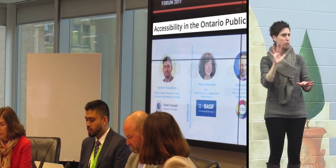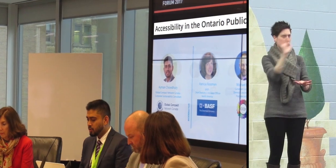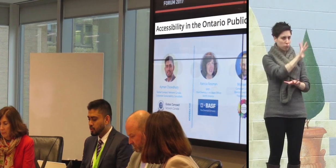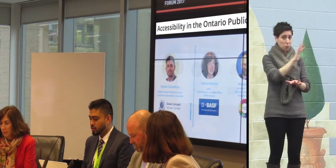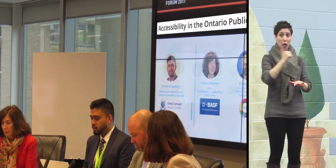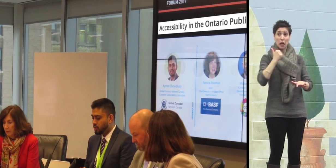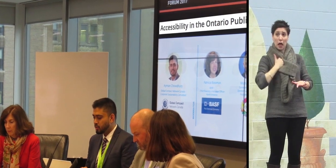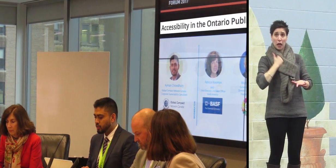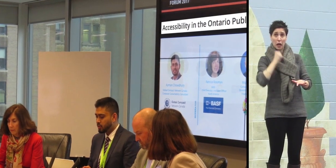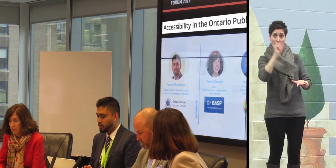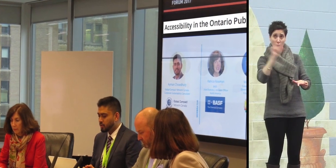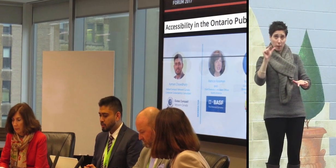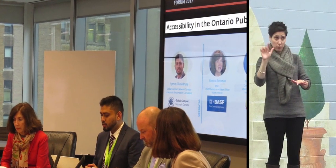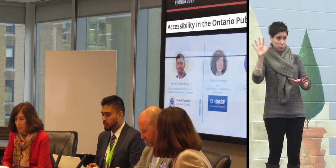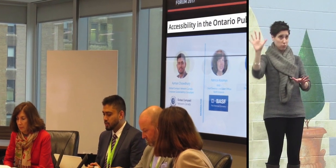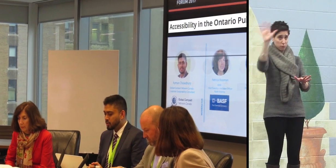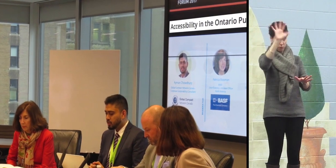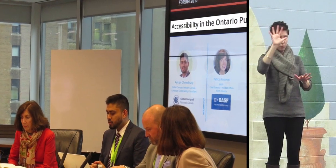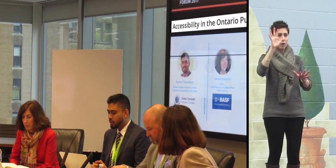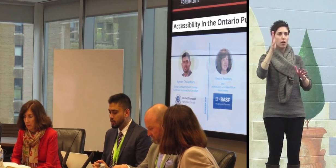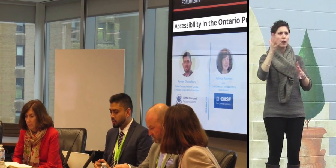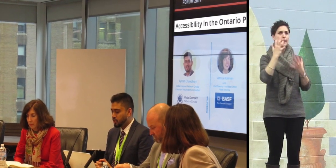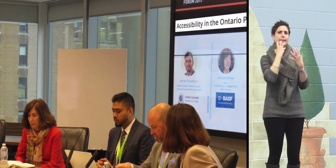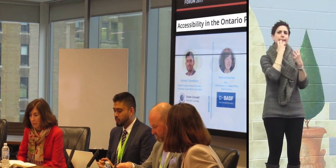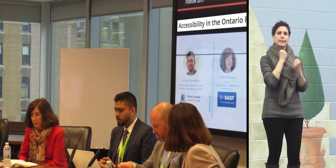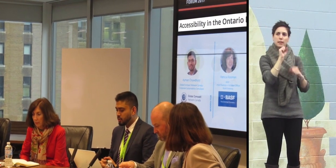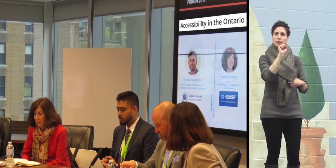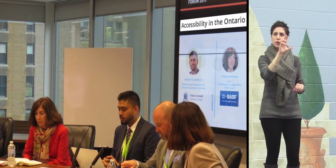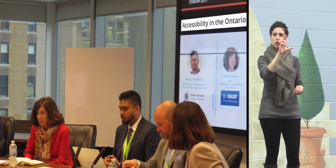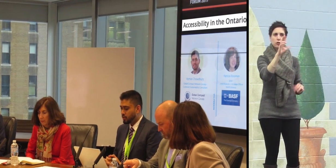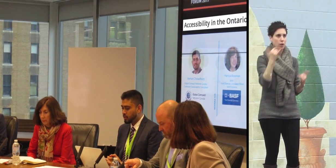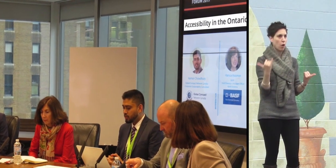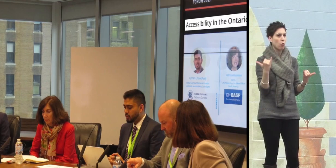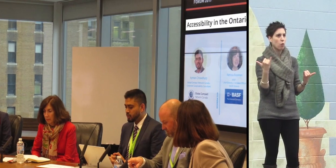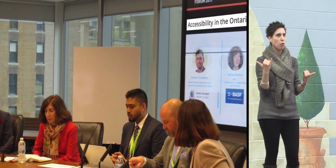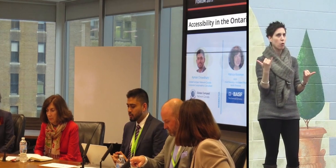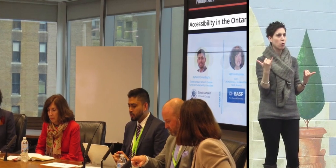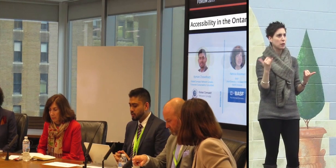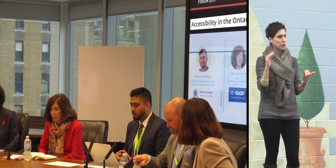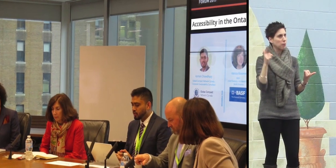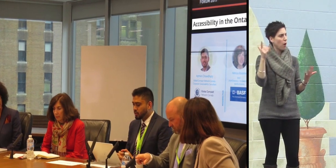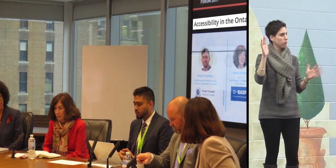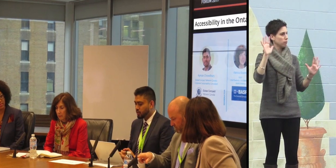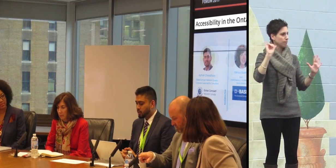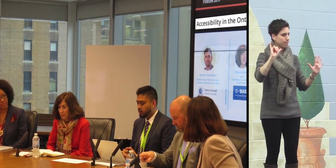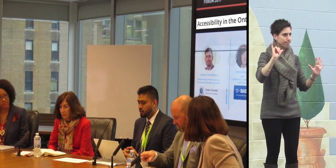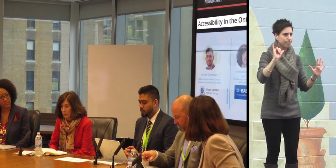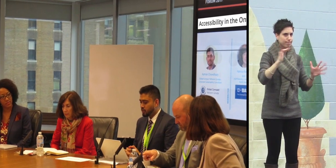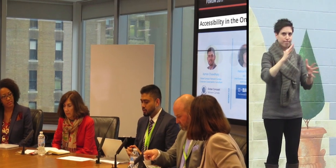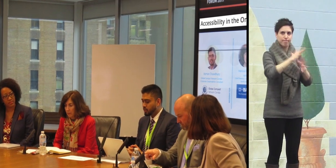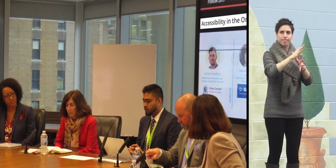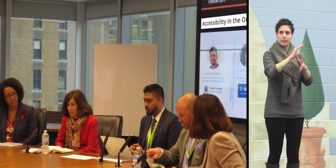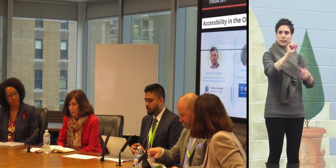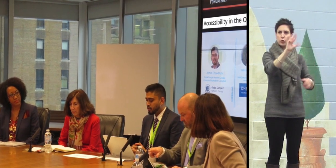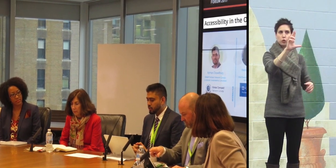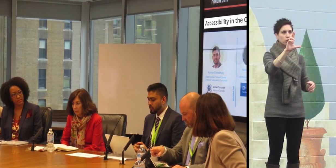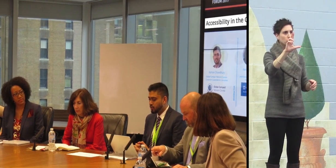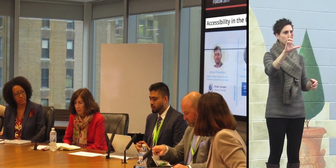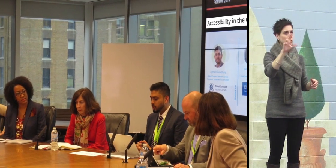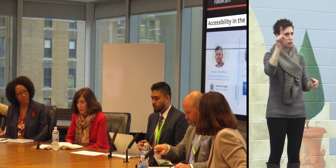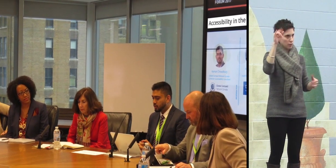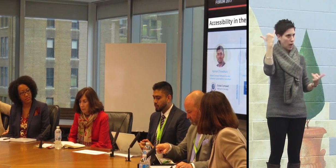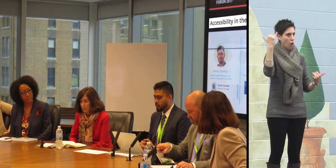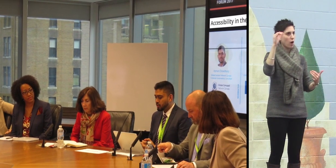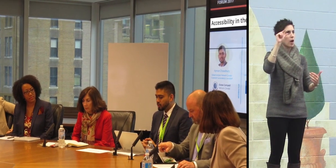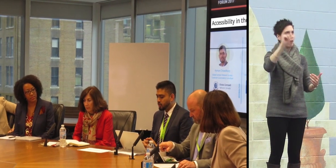they care about seniors, they're putting a priority on seniors, and there's also a